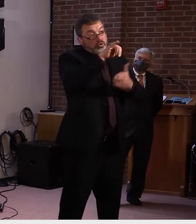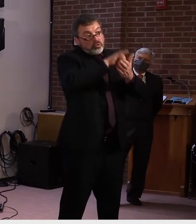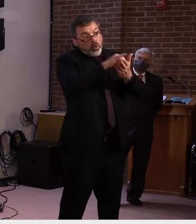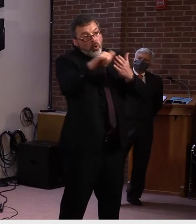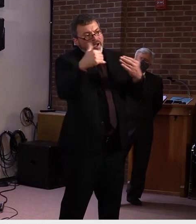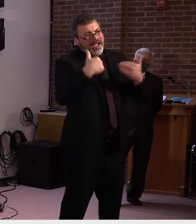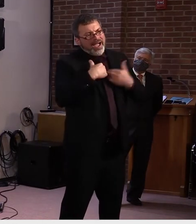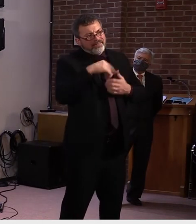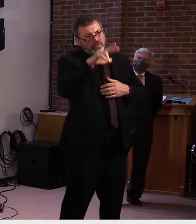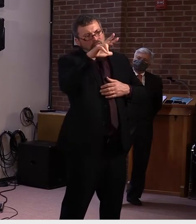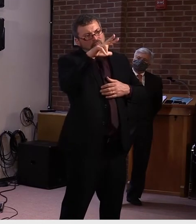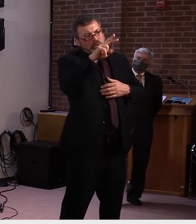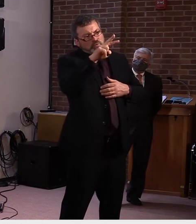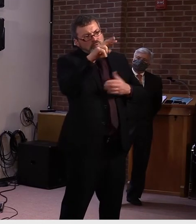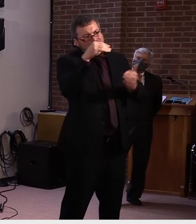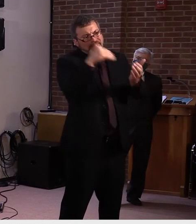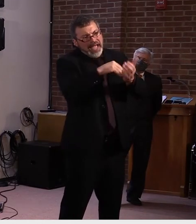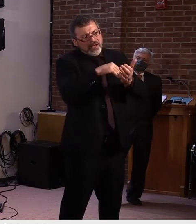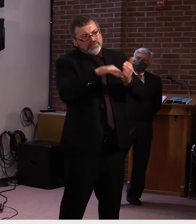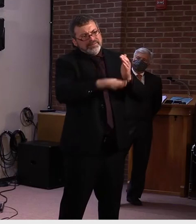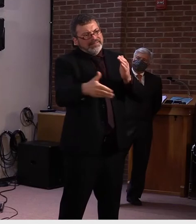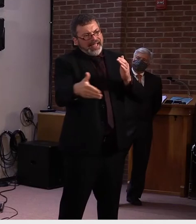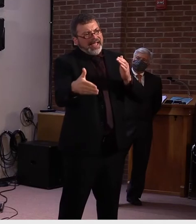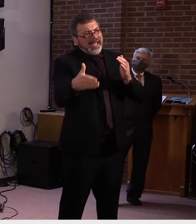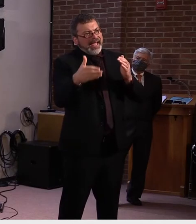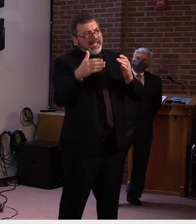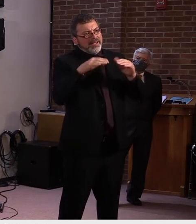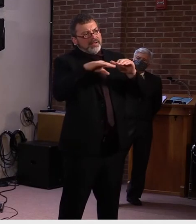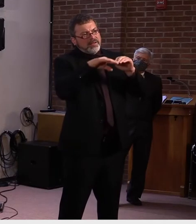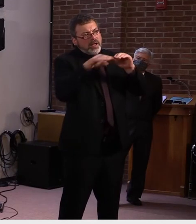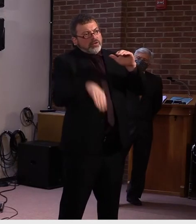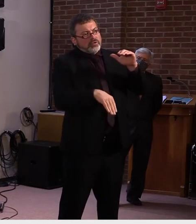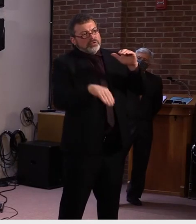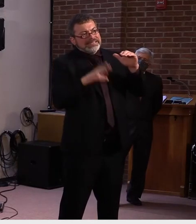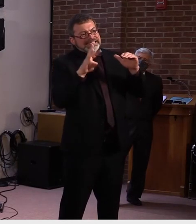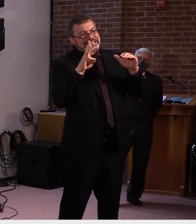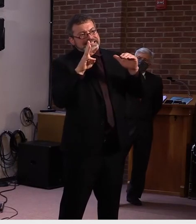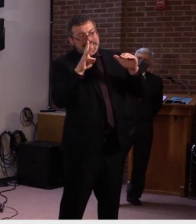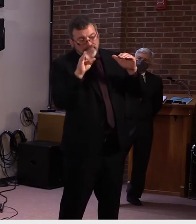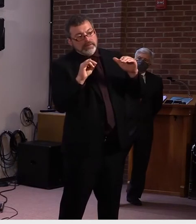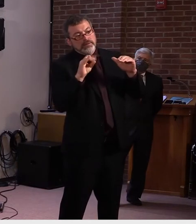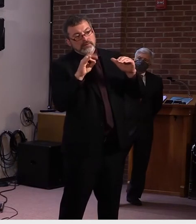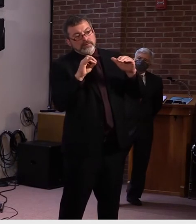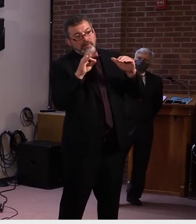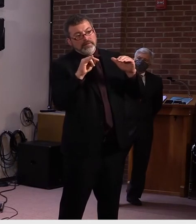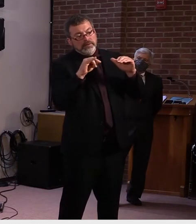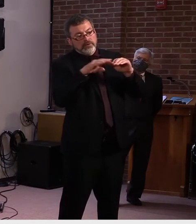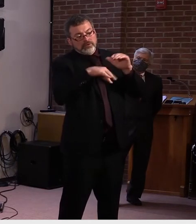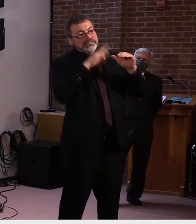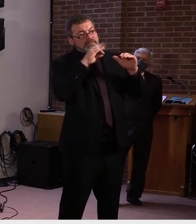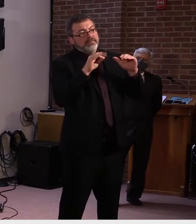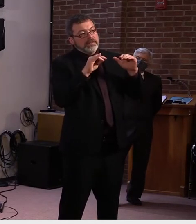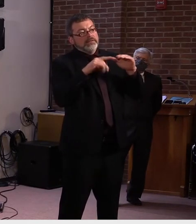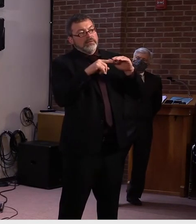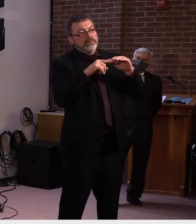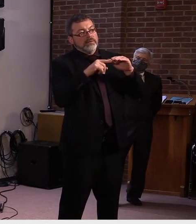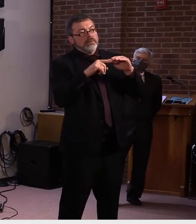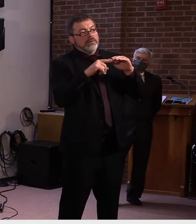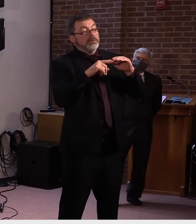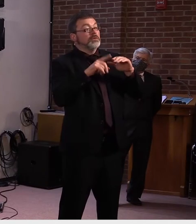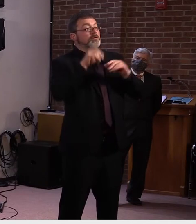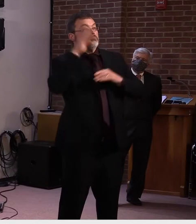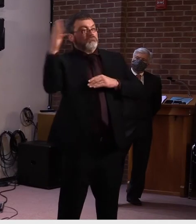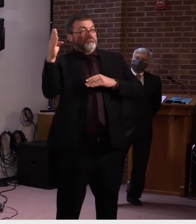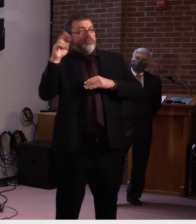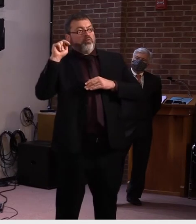even our neighbors, uh, to, to our east in New Hampshire have, um, over 400, uh,